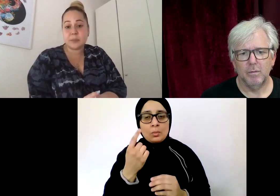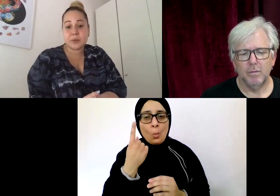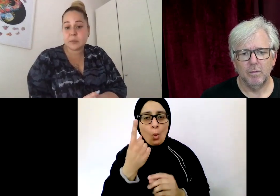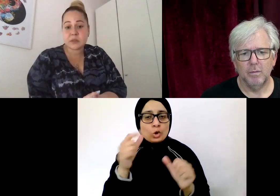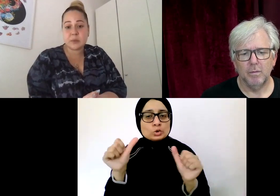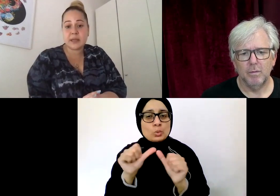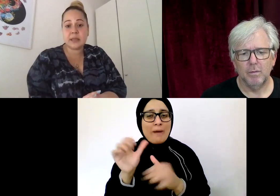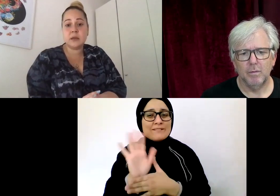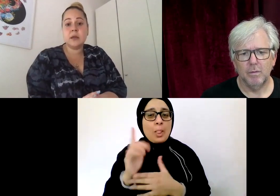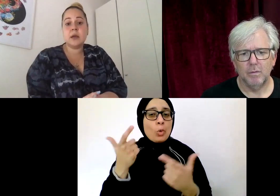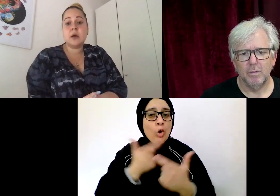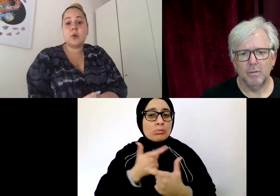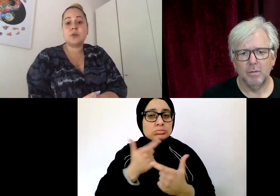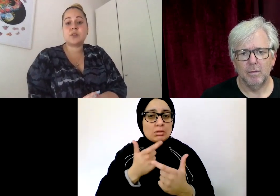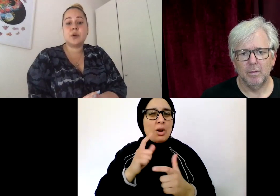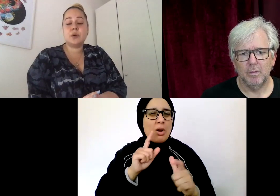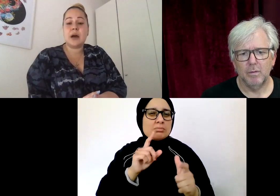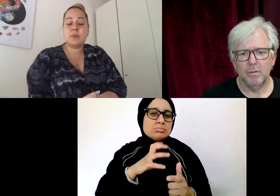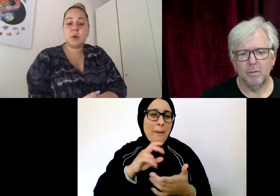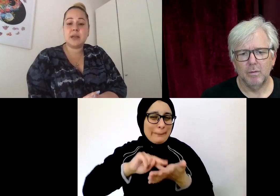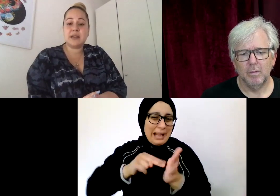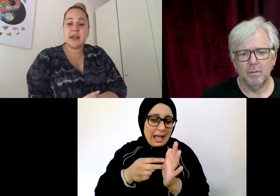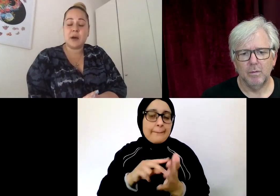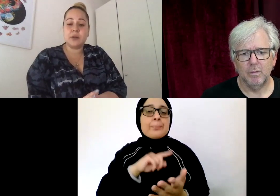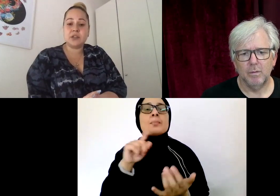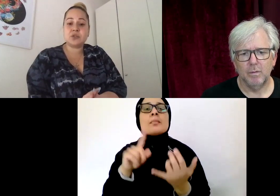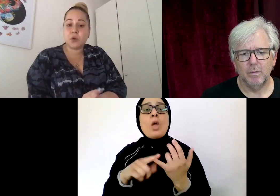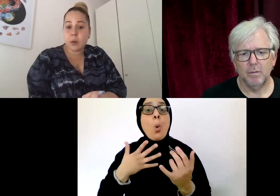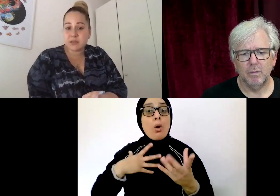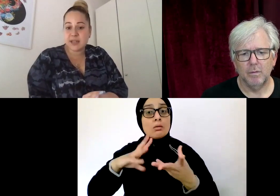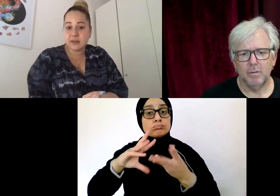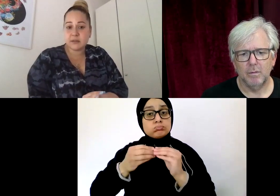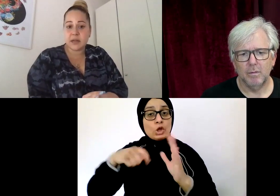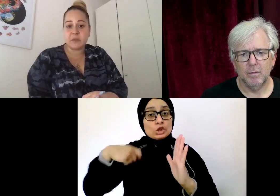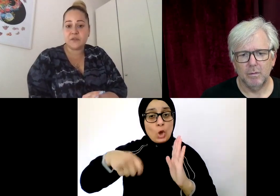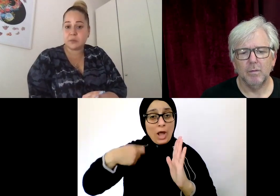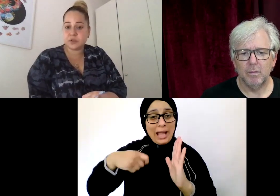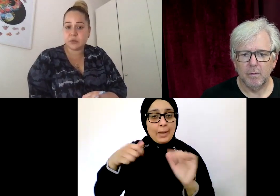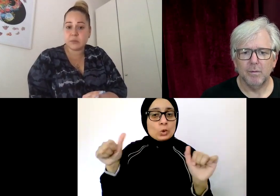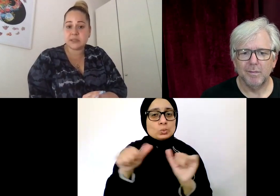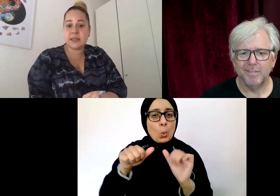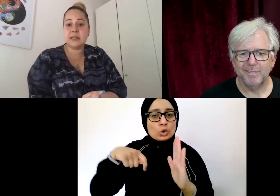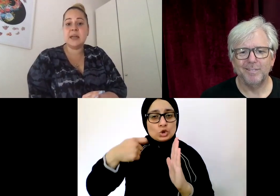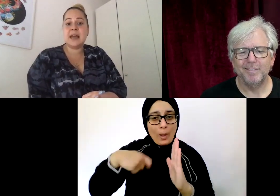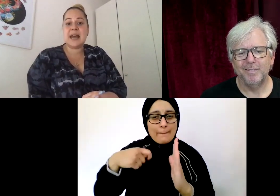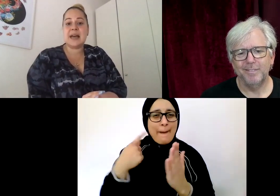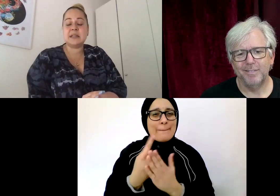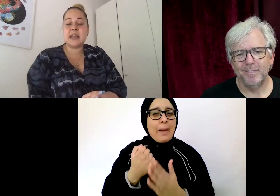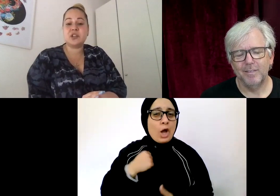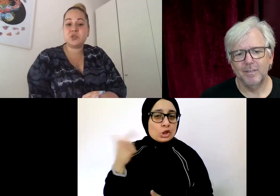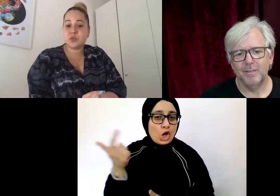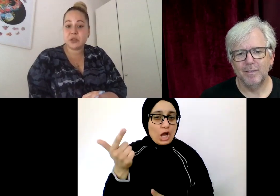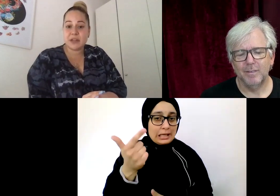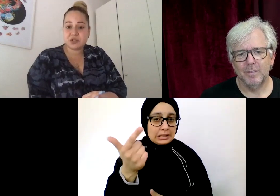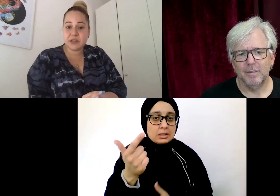version of the book, possibly. Also, I'm working on a short comedy, a film short comedy, and